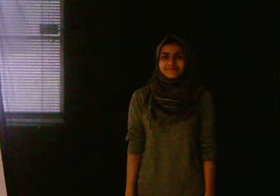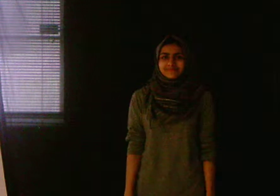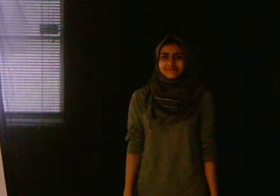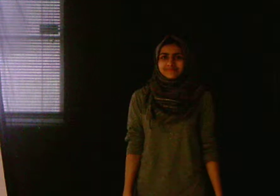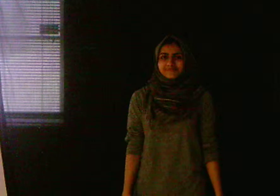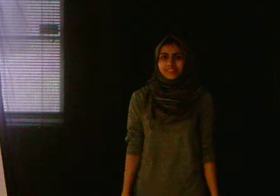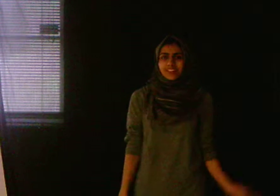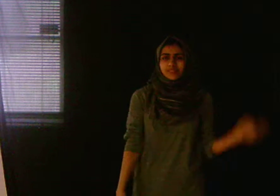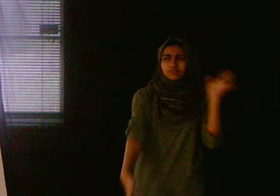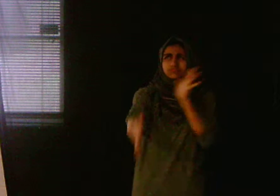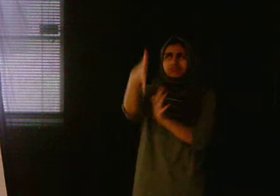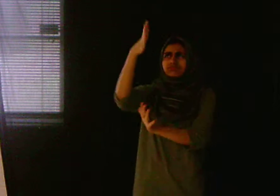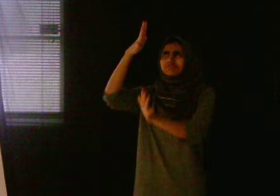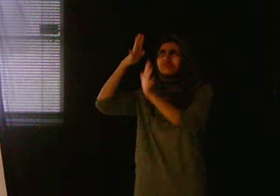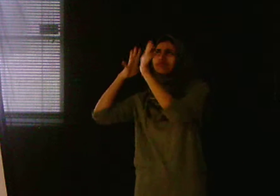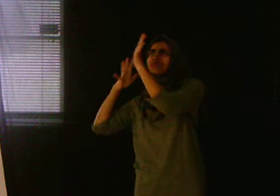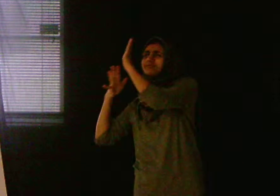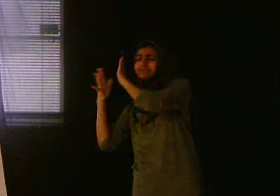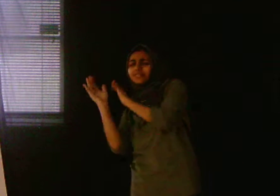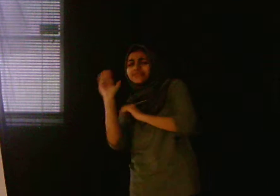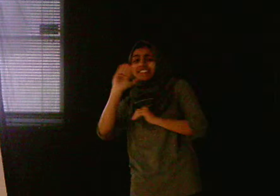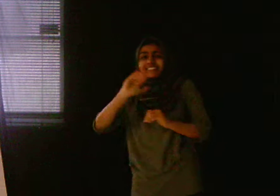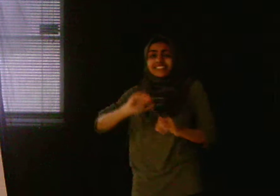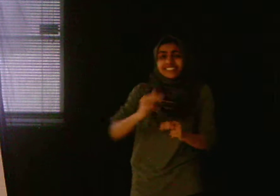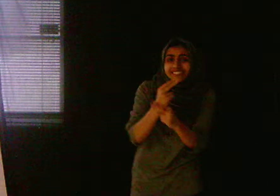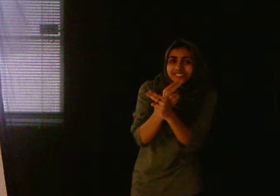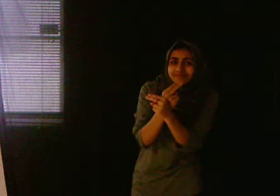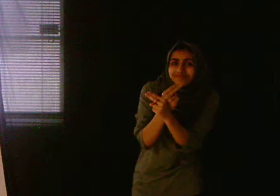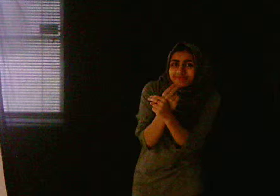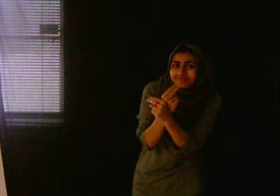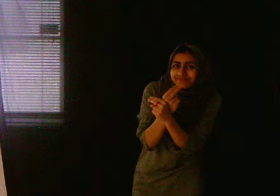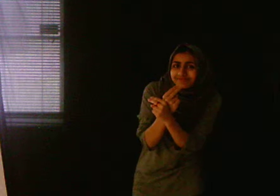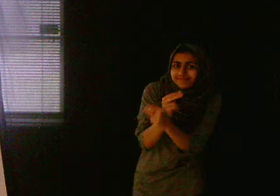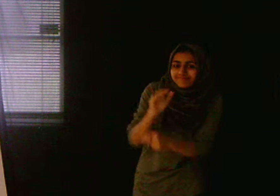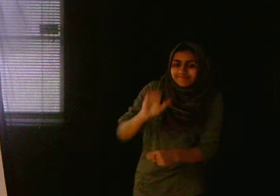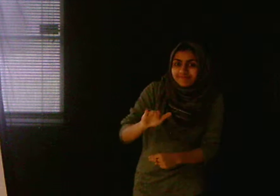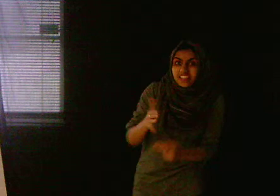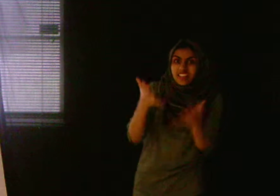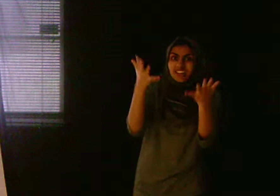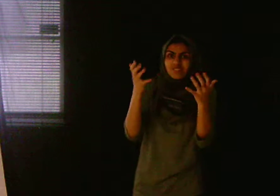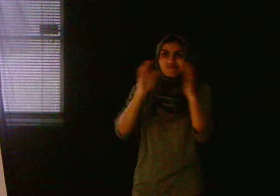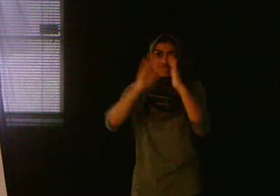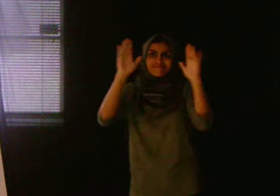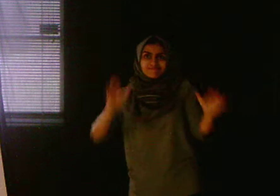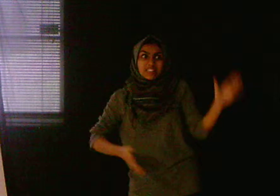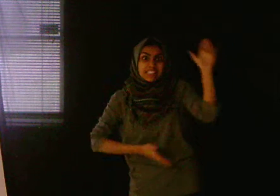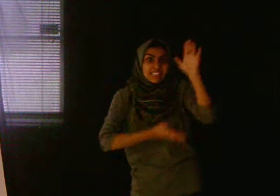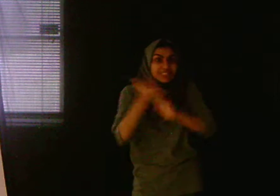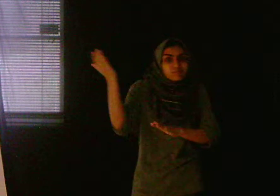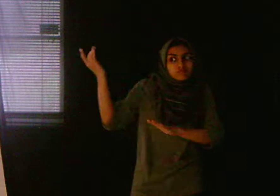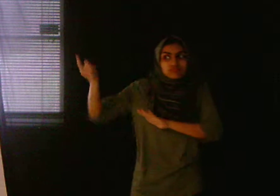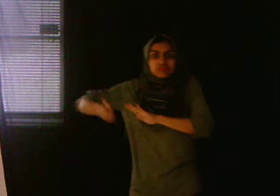Once there was a bunny, a little bunny would run away. So,